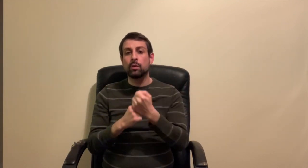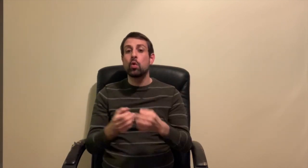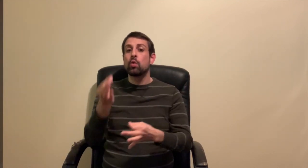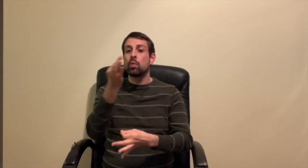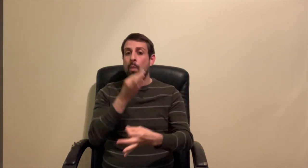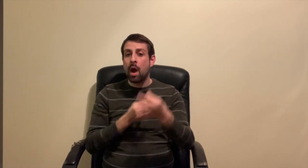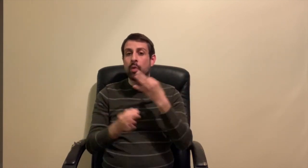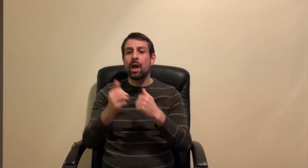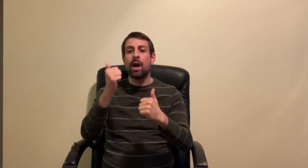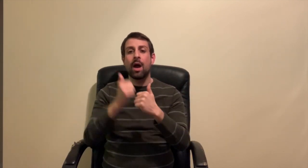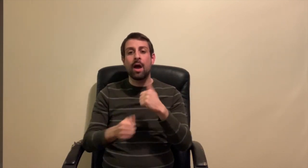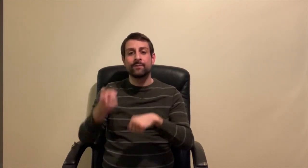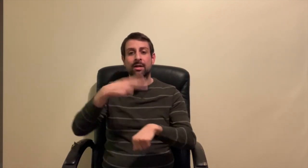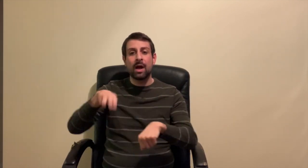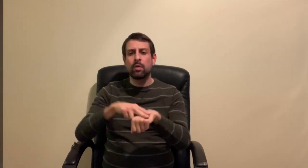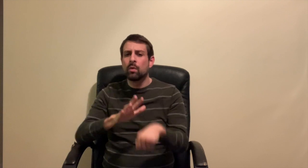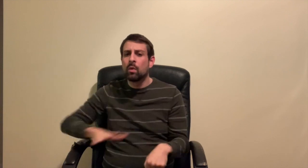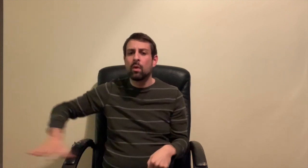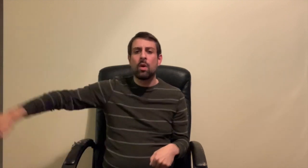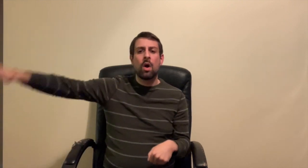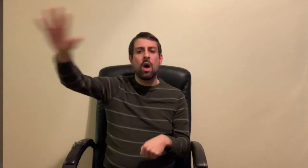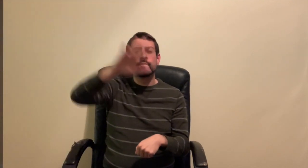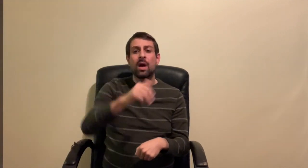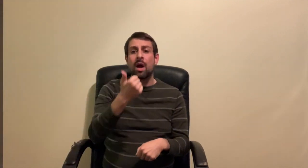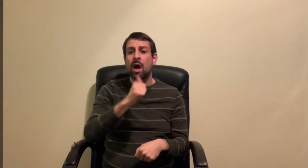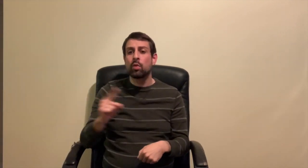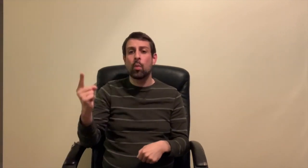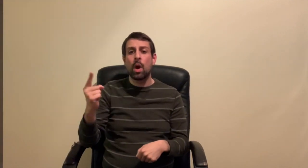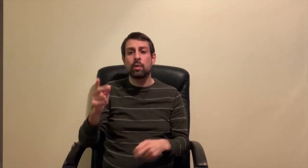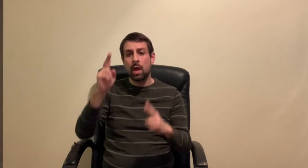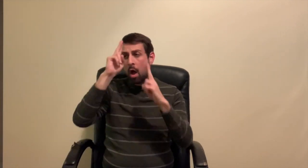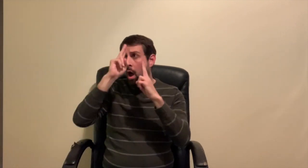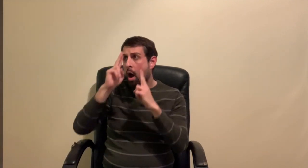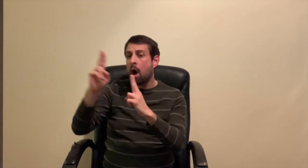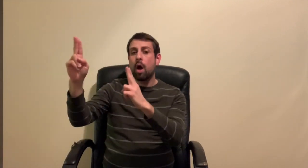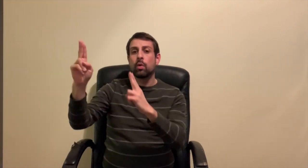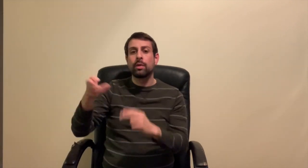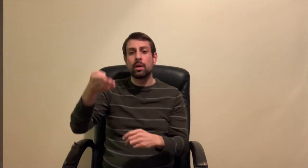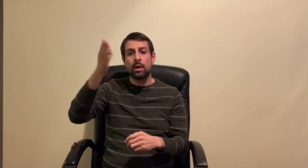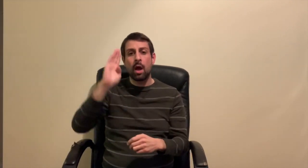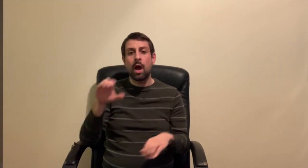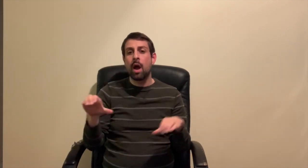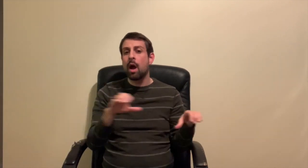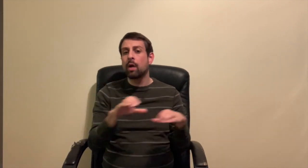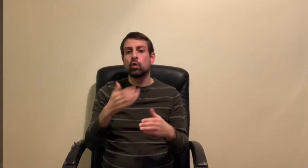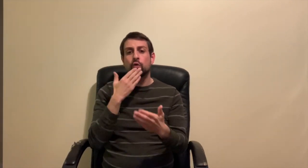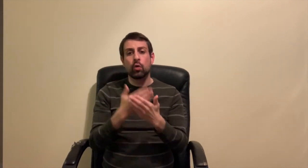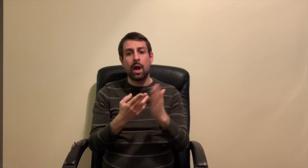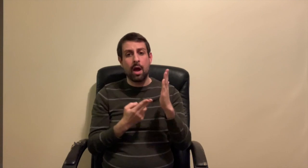Rather, in every nation, whoever fears him and acts uprightly is acceptable to